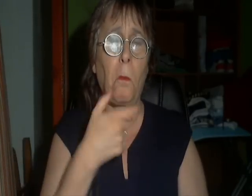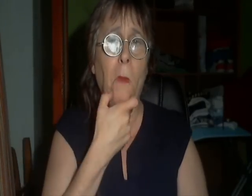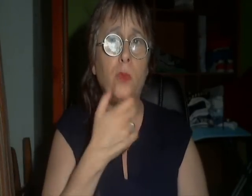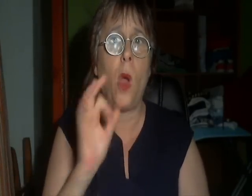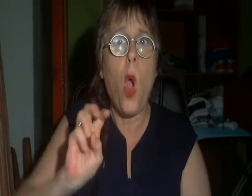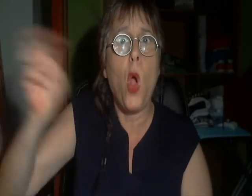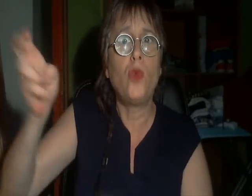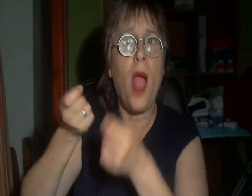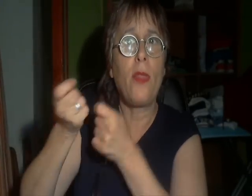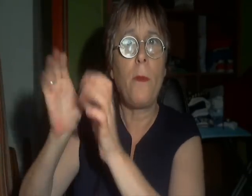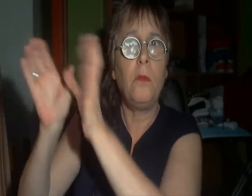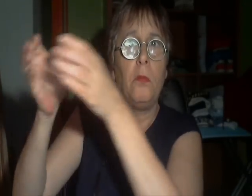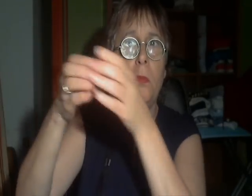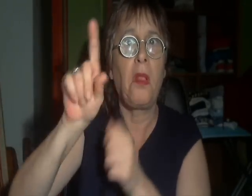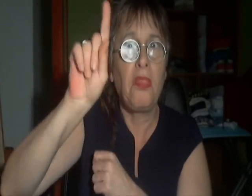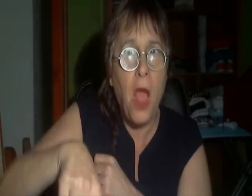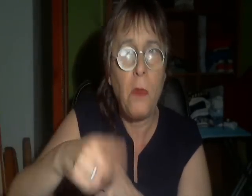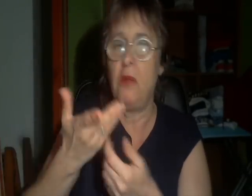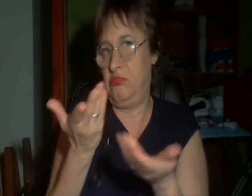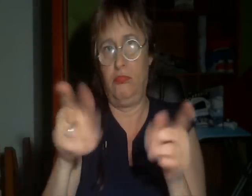Keep working together like that and it'll be great! Ta-da!